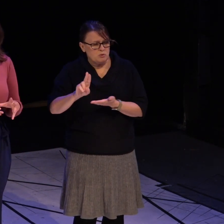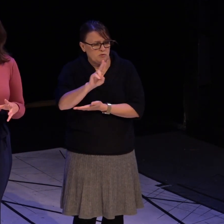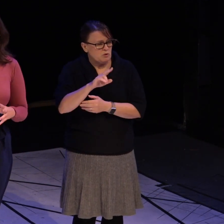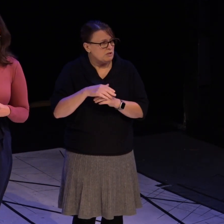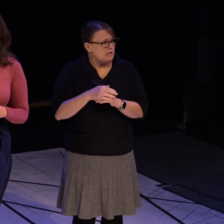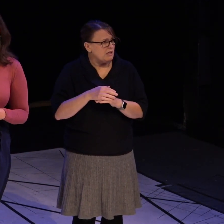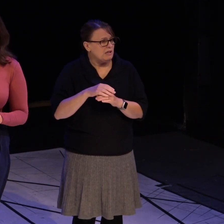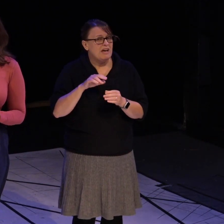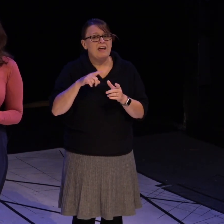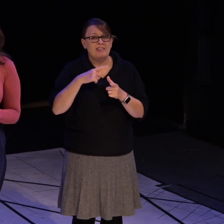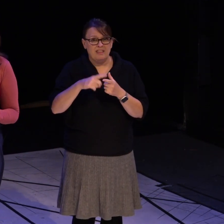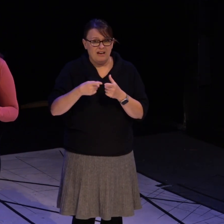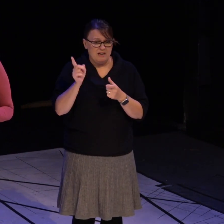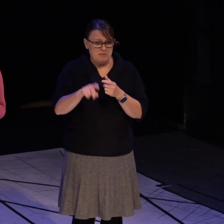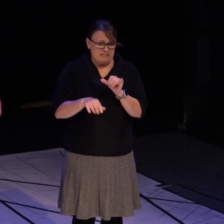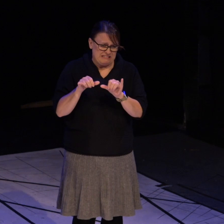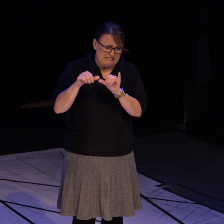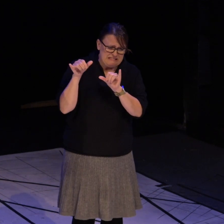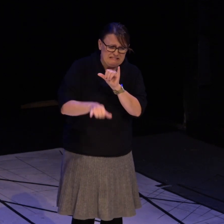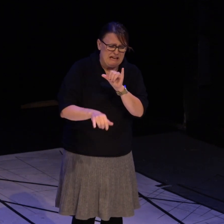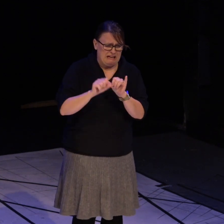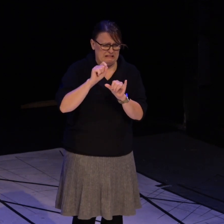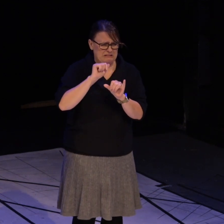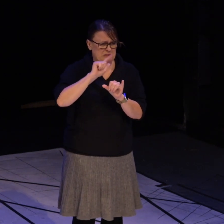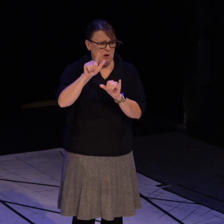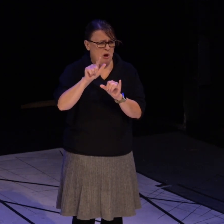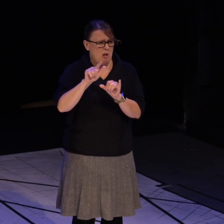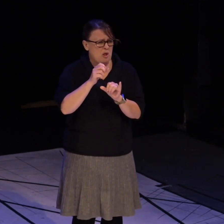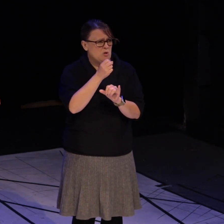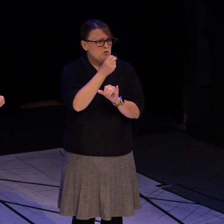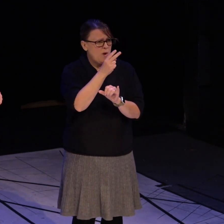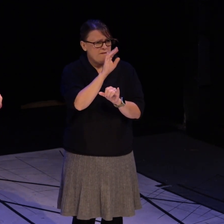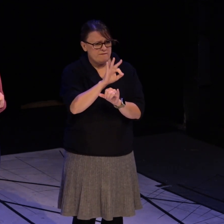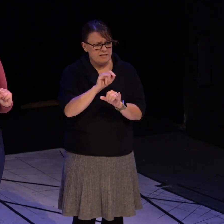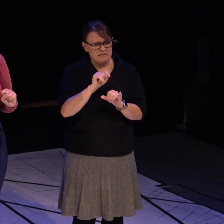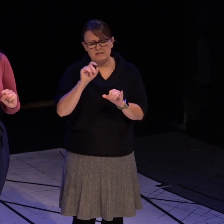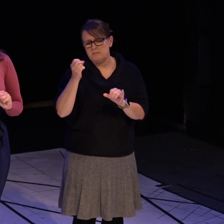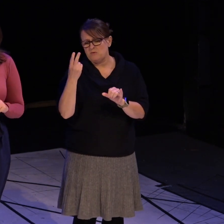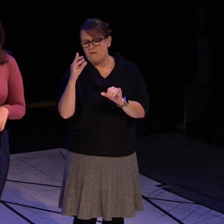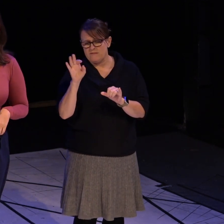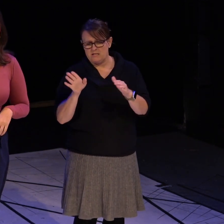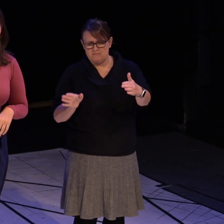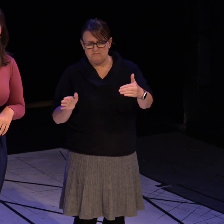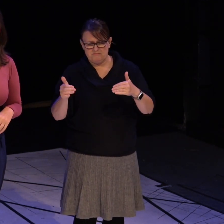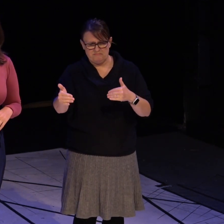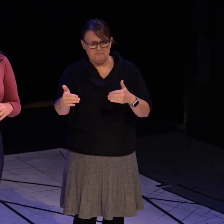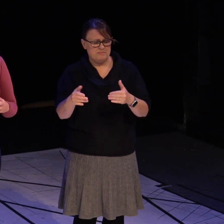a 12-by-12-foot stall for almost eight months. Ugh. It's awful.